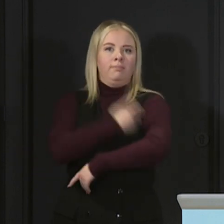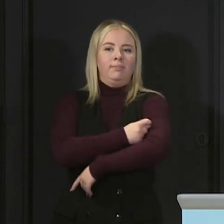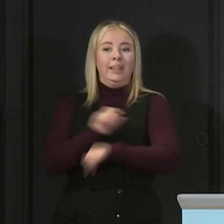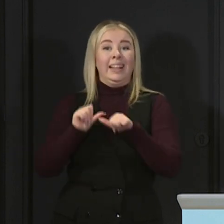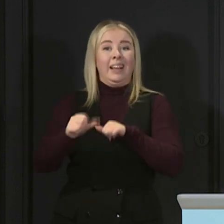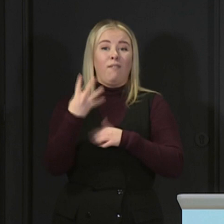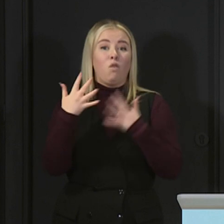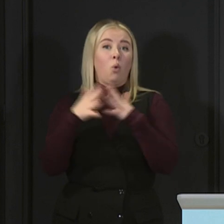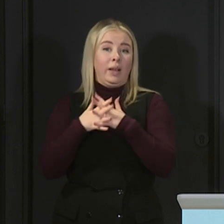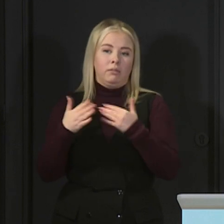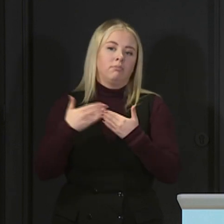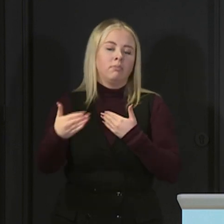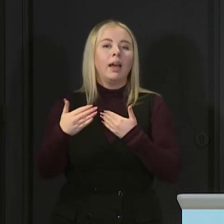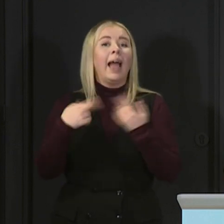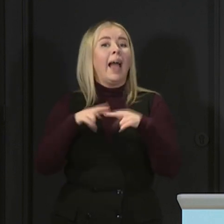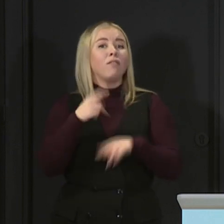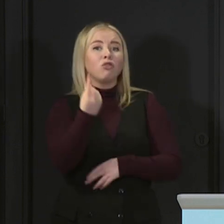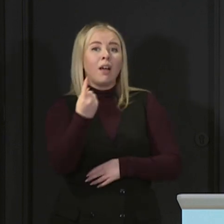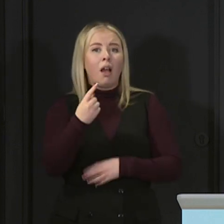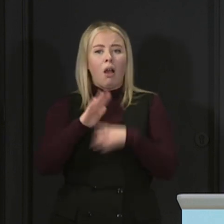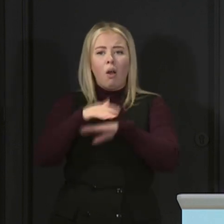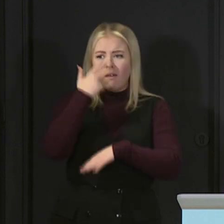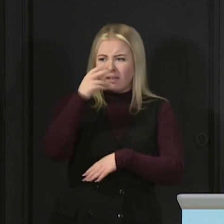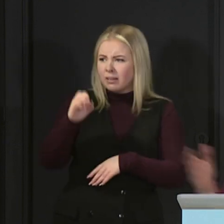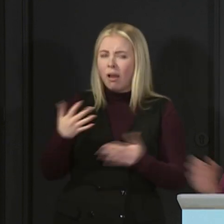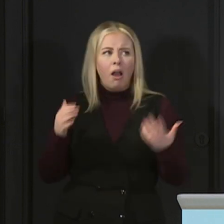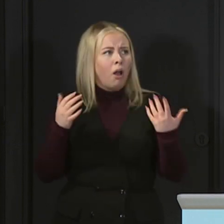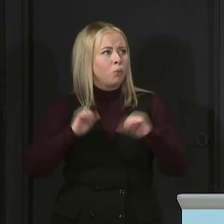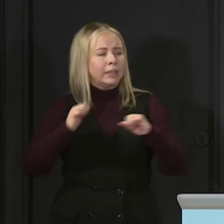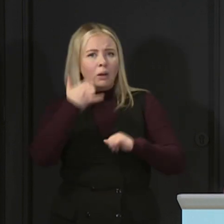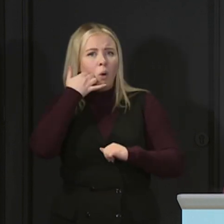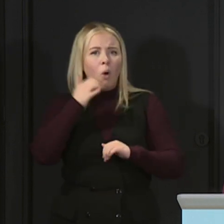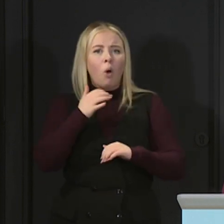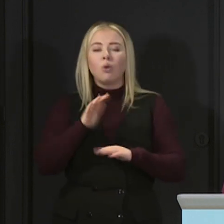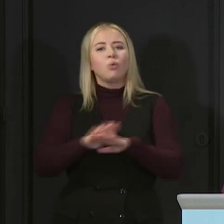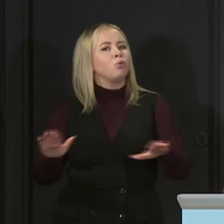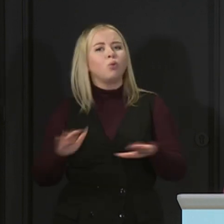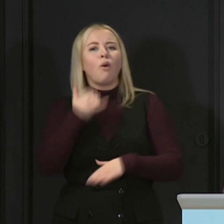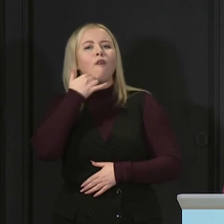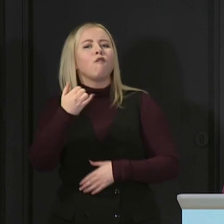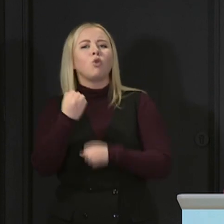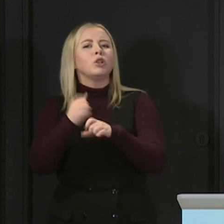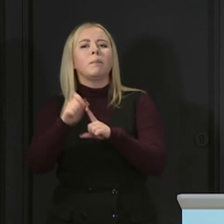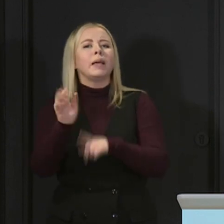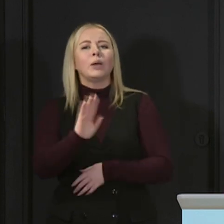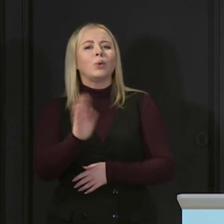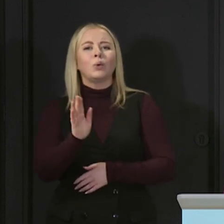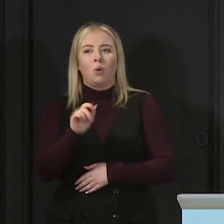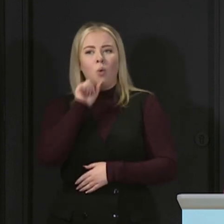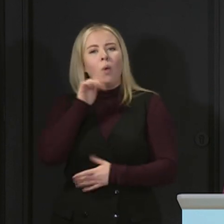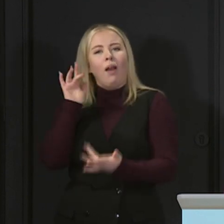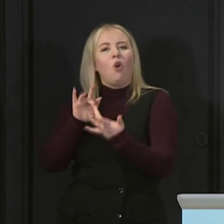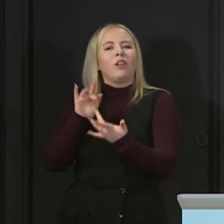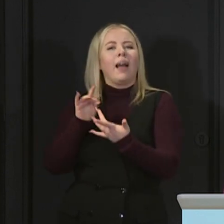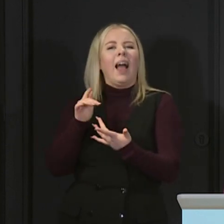over 80 and you've not yet received your appointment letter or a phone call, there's no need for you to phone up your GP. You will be contacted with an